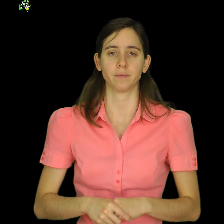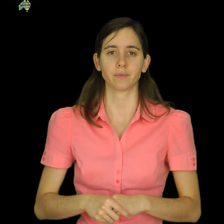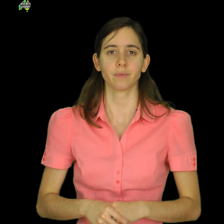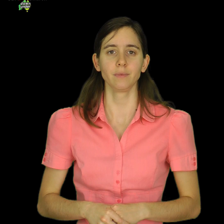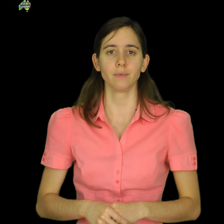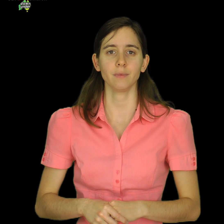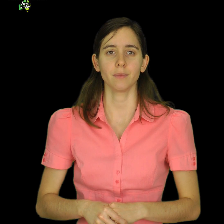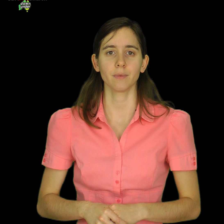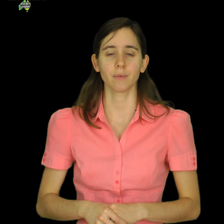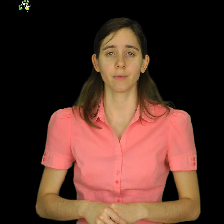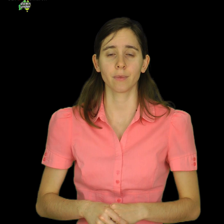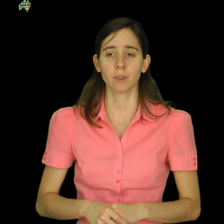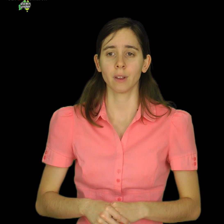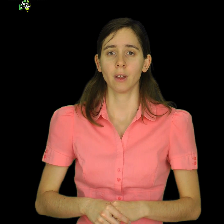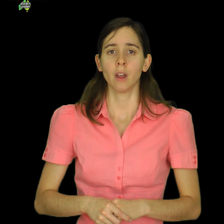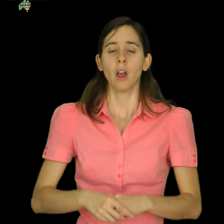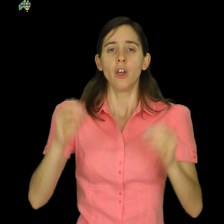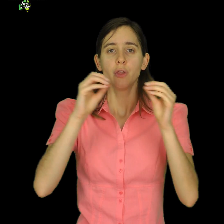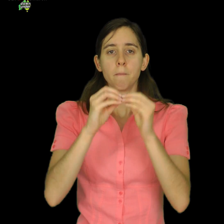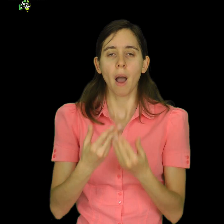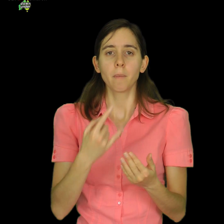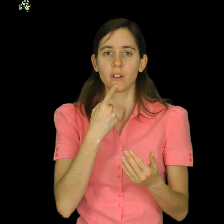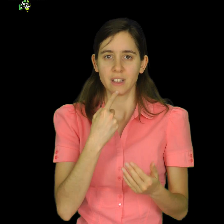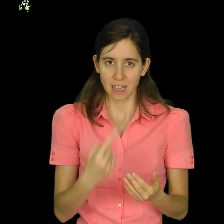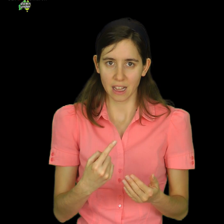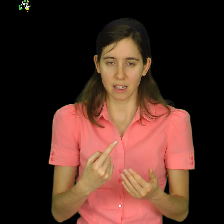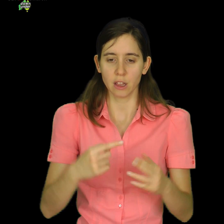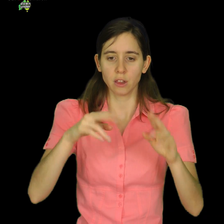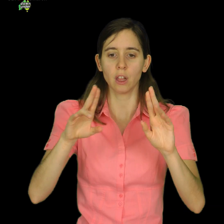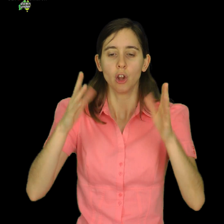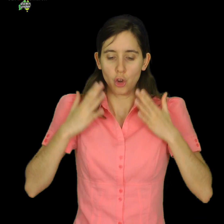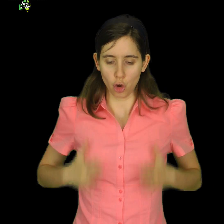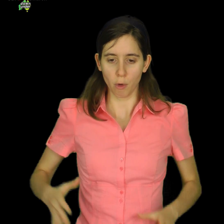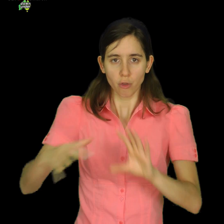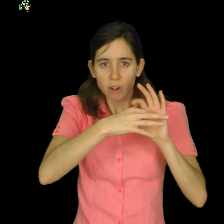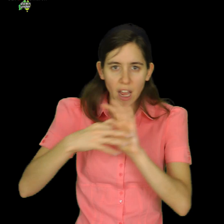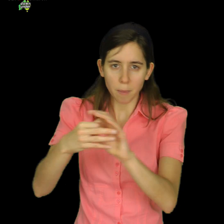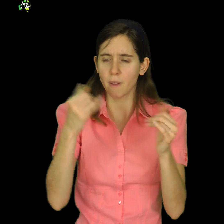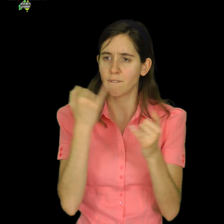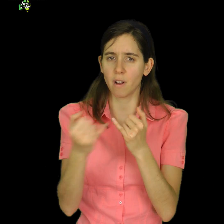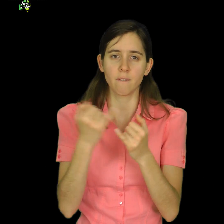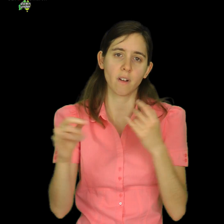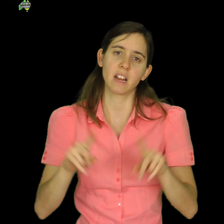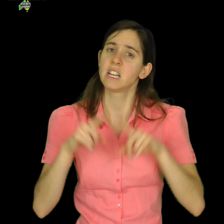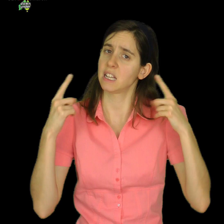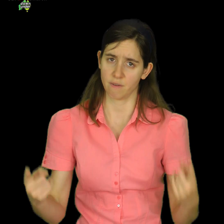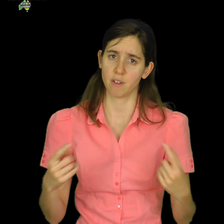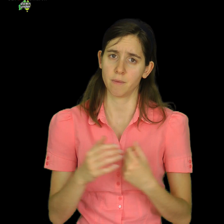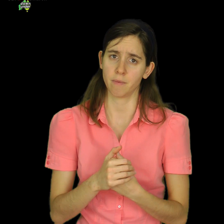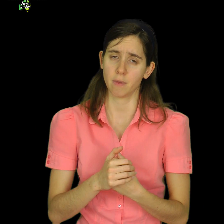Deuteronomy chapter 6 and verse 7 portrays human relationships very differently. Instead of text messages and